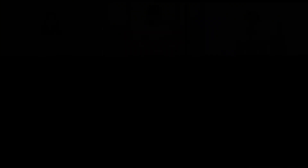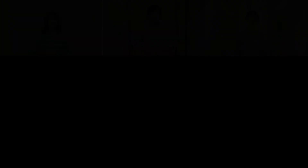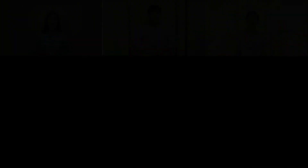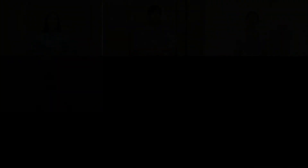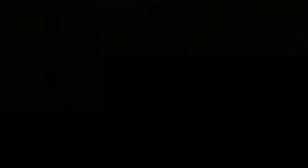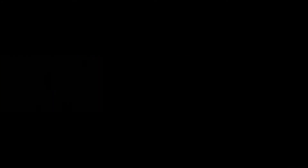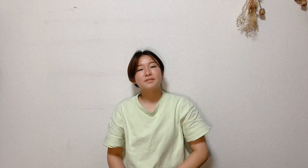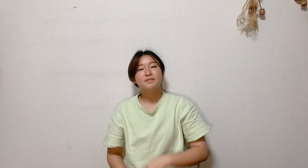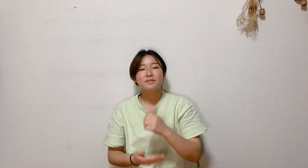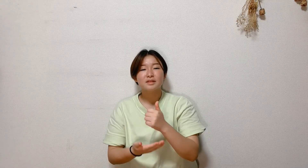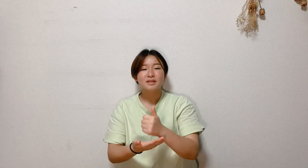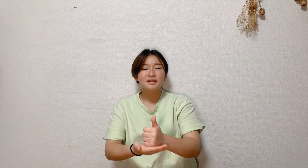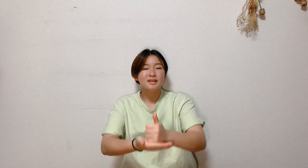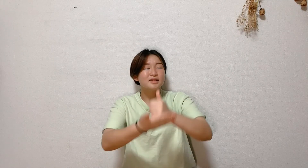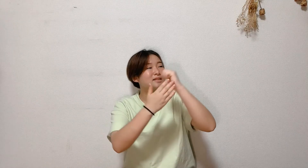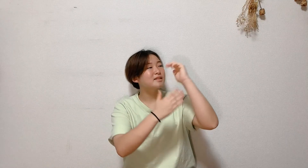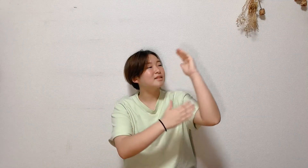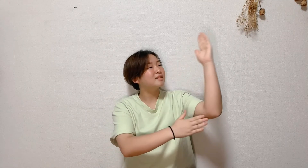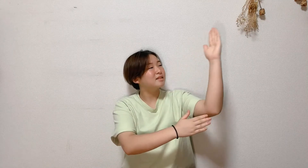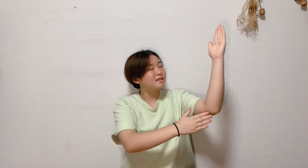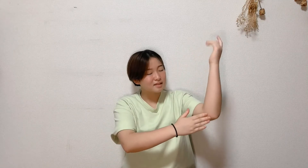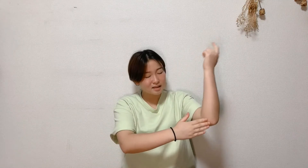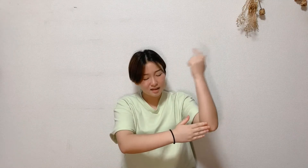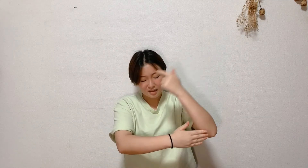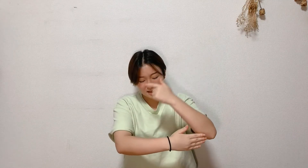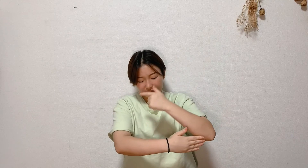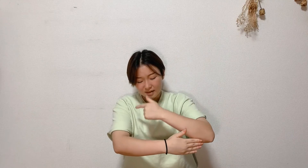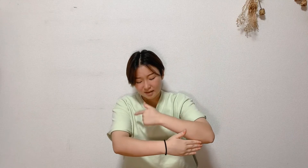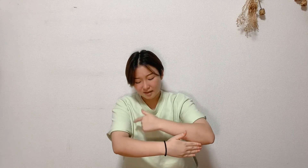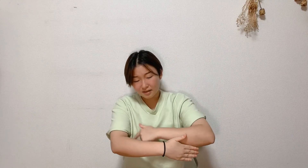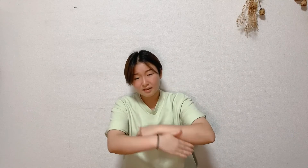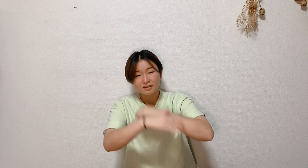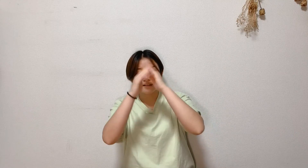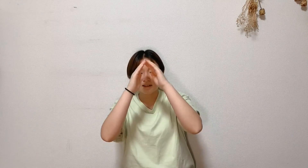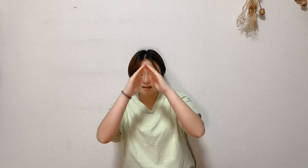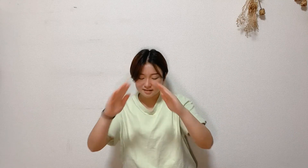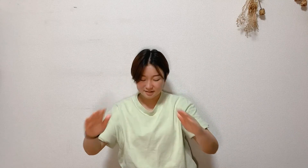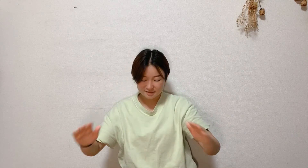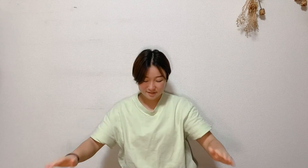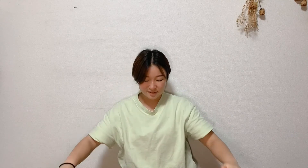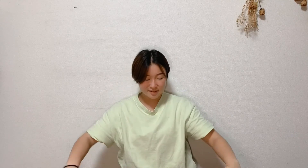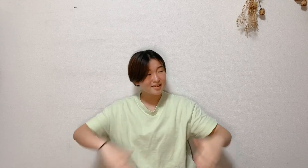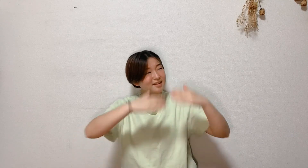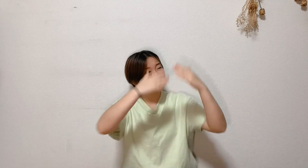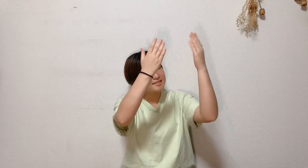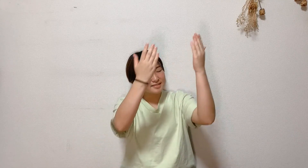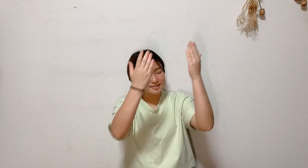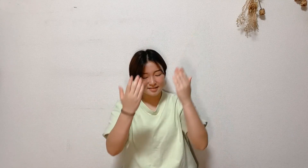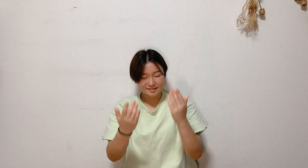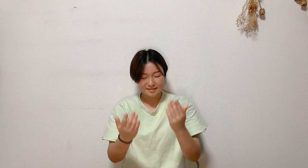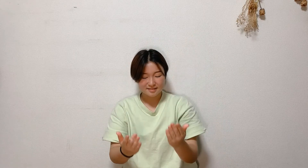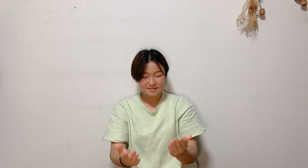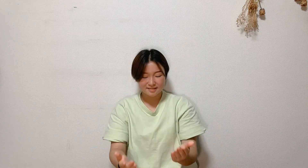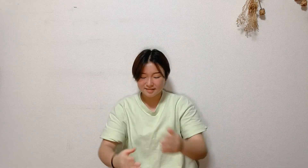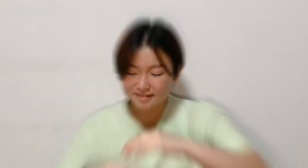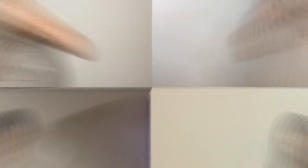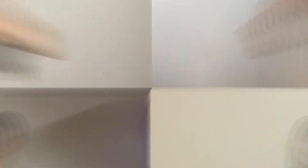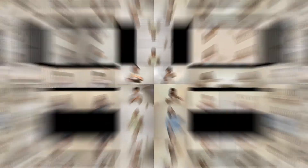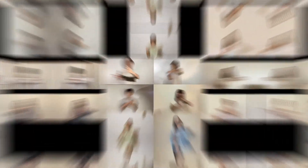You will be safe in His arms You will be safe in His arms The